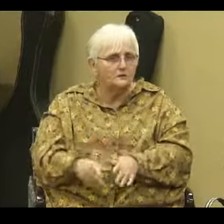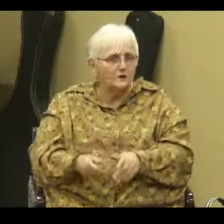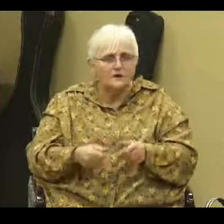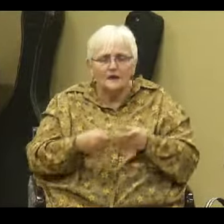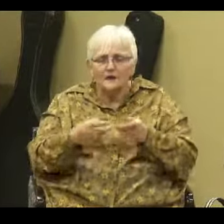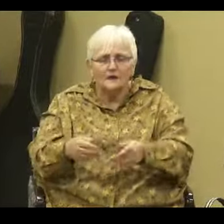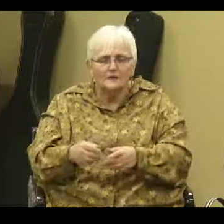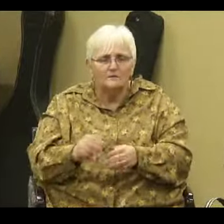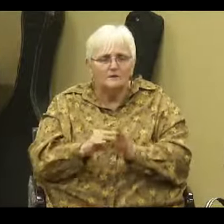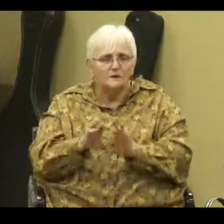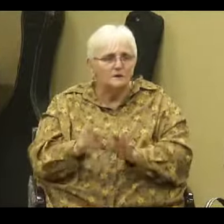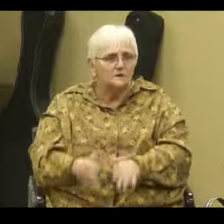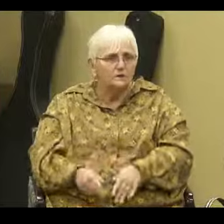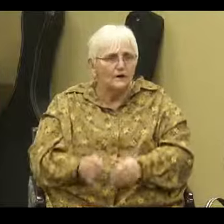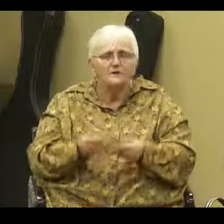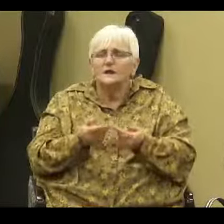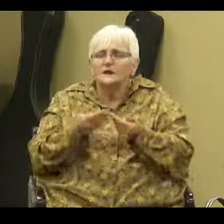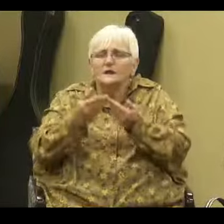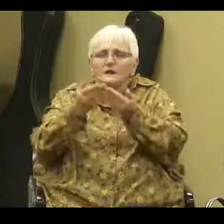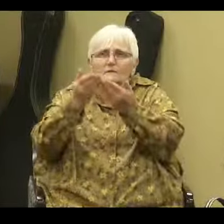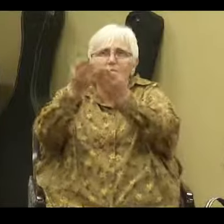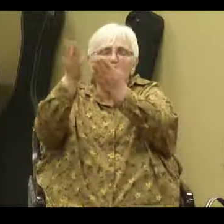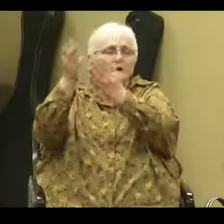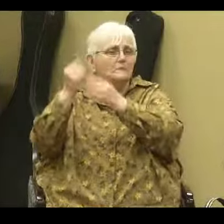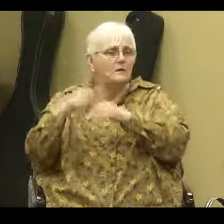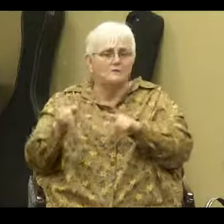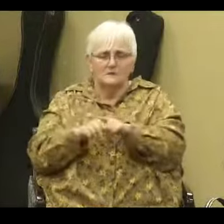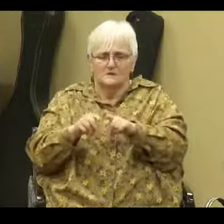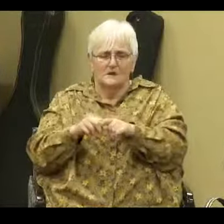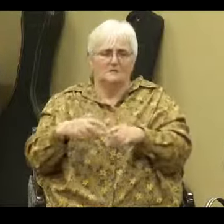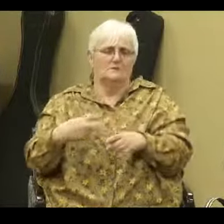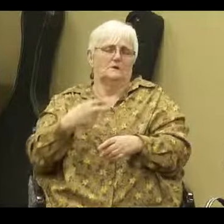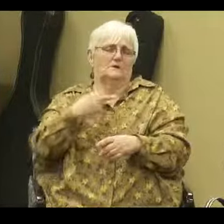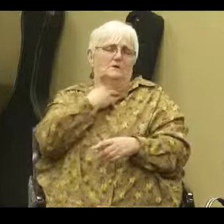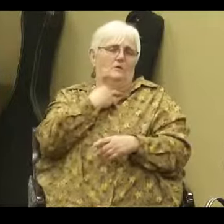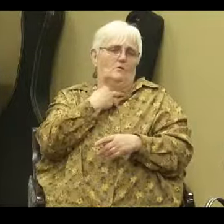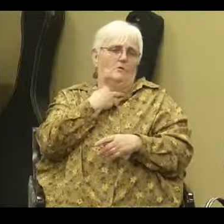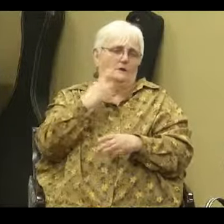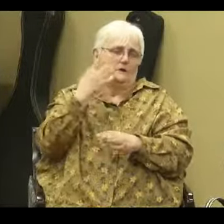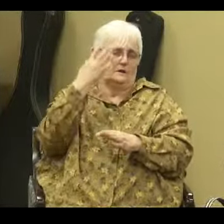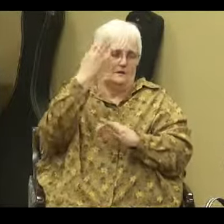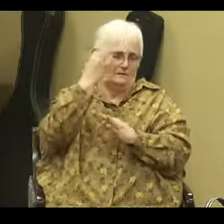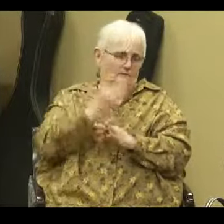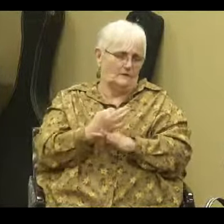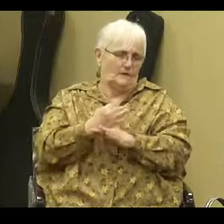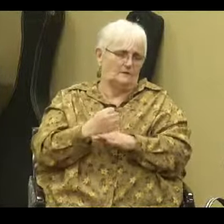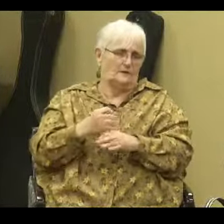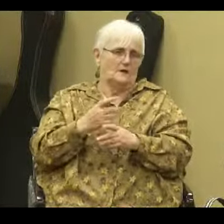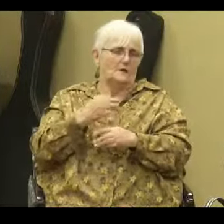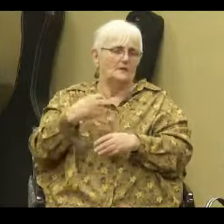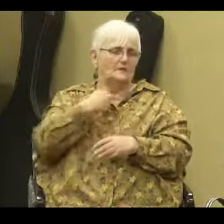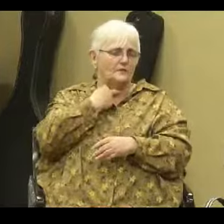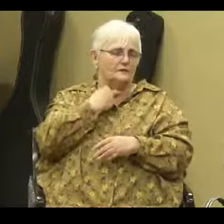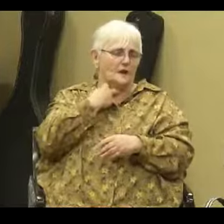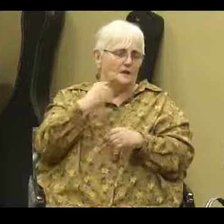at the feet of Christ, you know what, it's going to be like a thorn to your faith and a thorn to your salvation and it's going to choke it out.